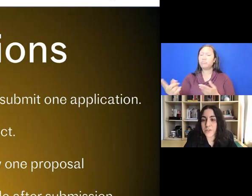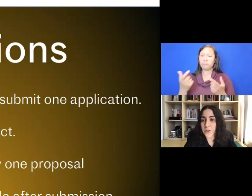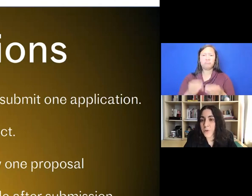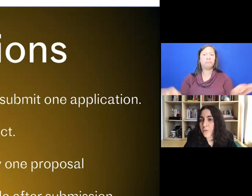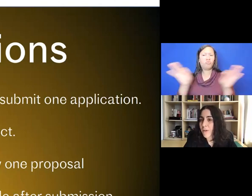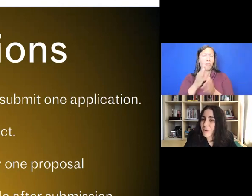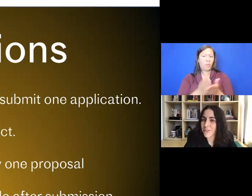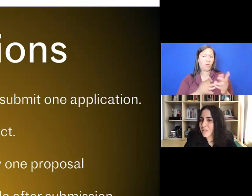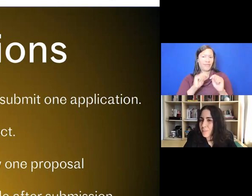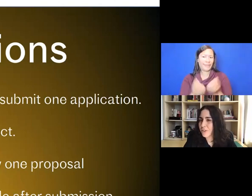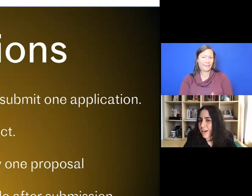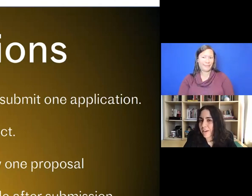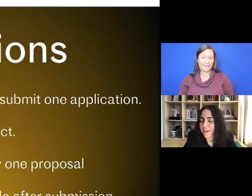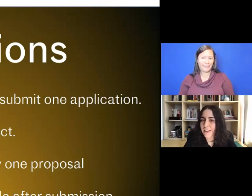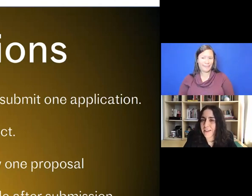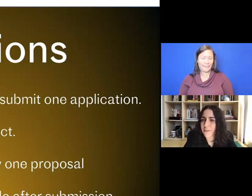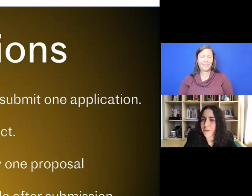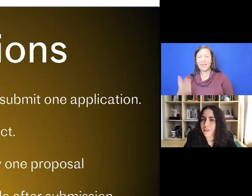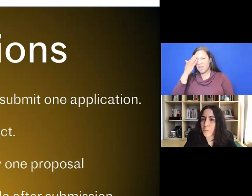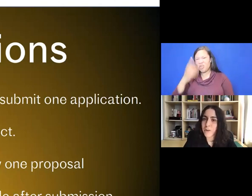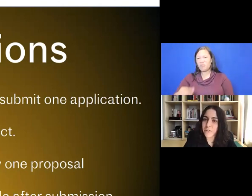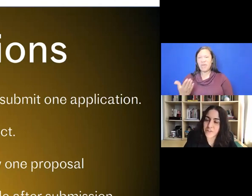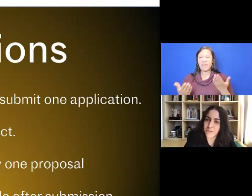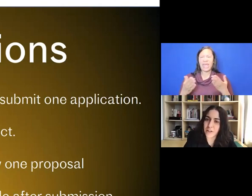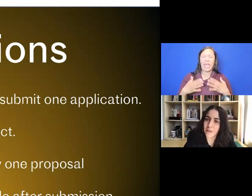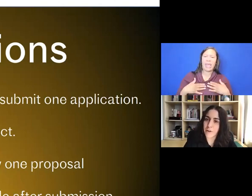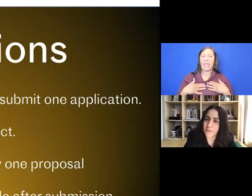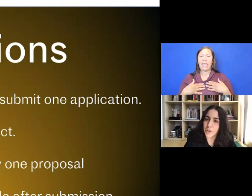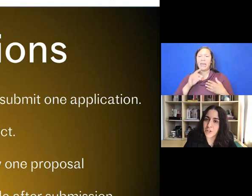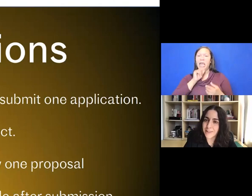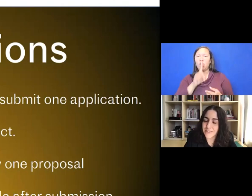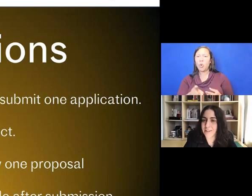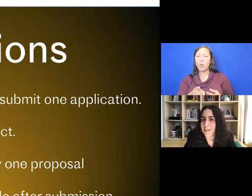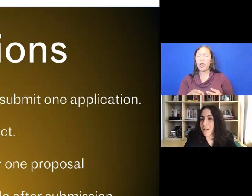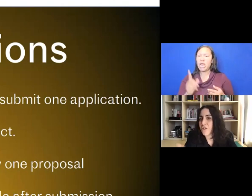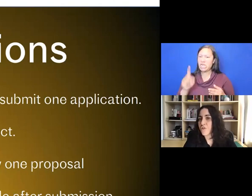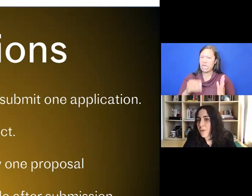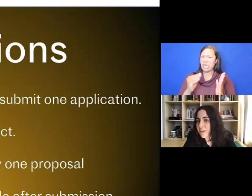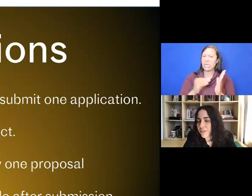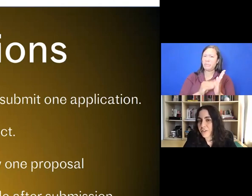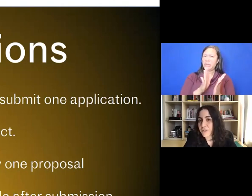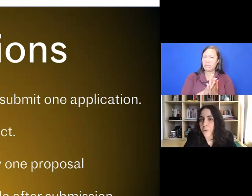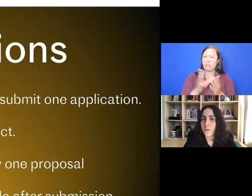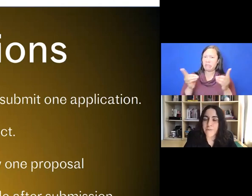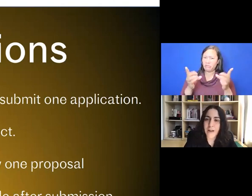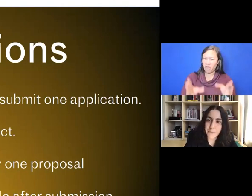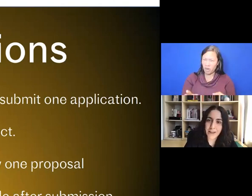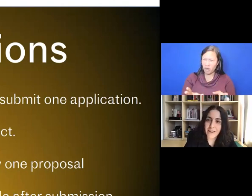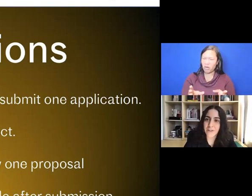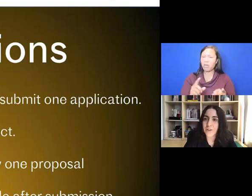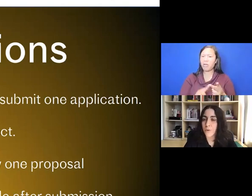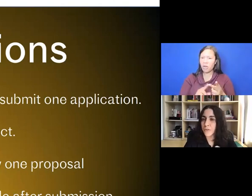So I know this can be a gray area. If you're wondering to yourself whether you should list a director or a